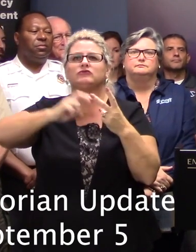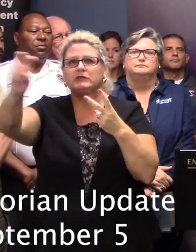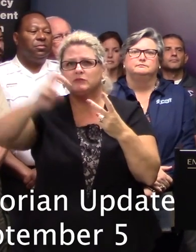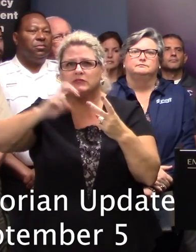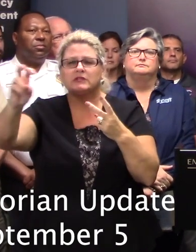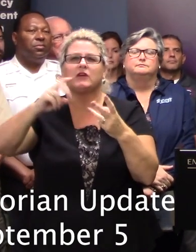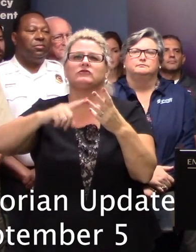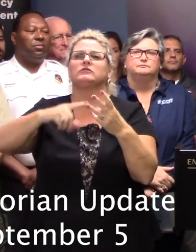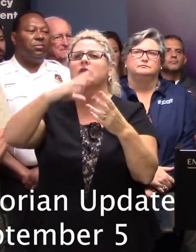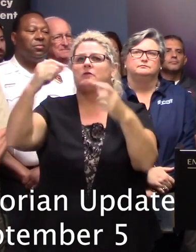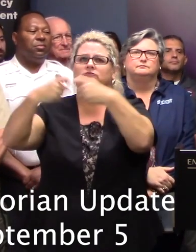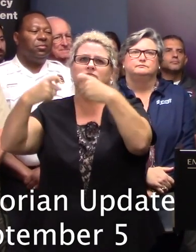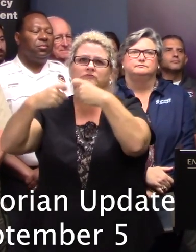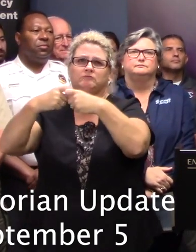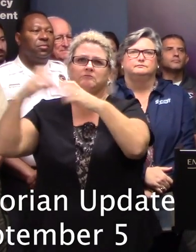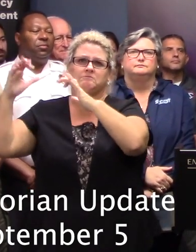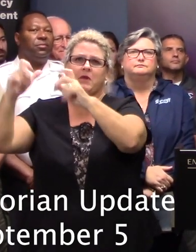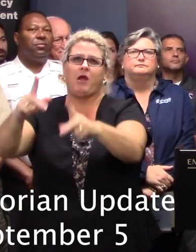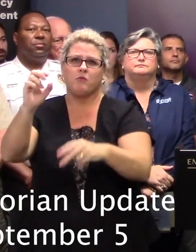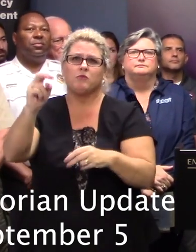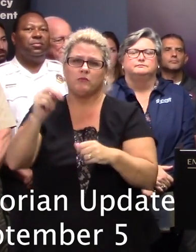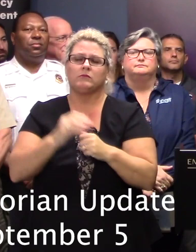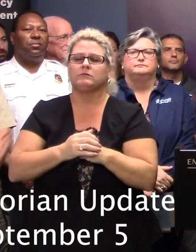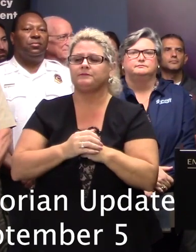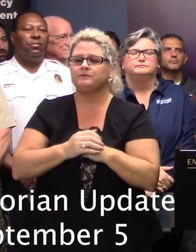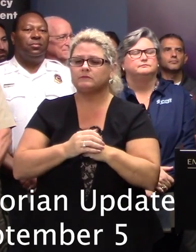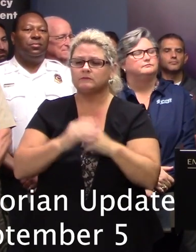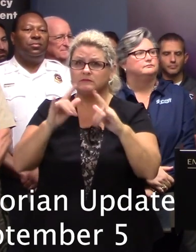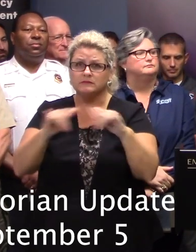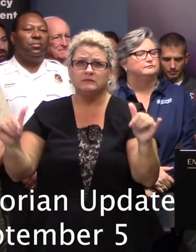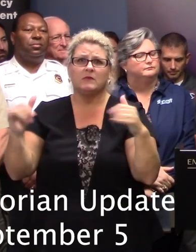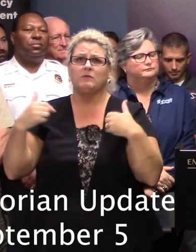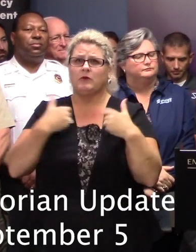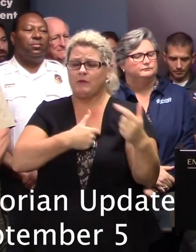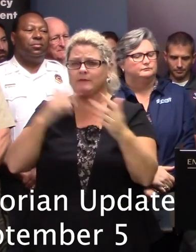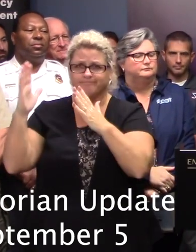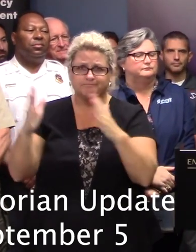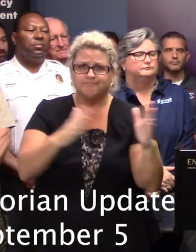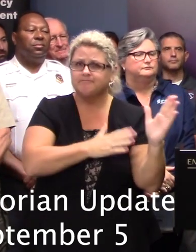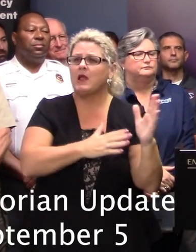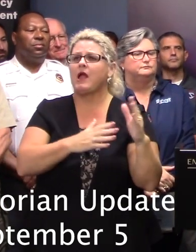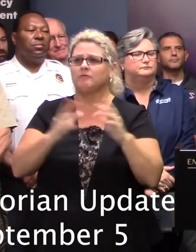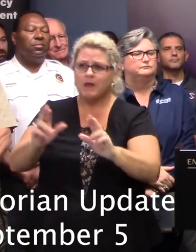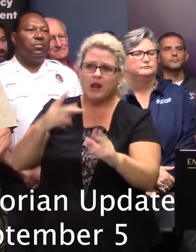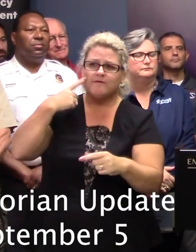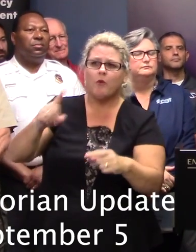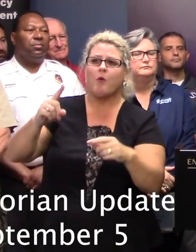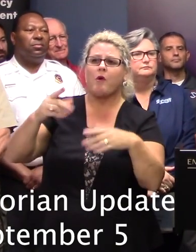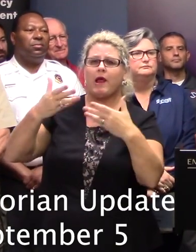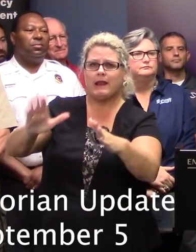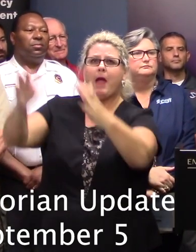then also energy restoration. At the same time, we're also either implementing or planning for re-entry and then also for recovery.